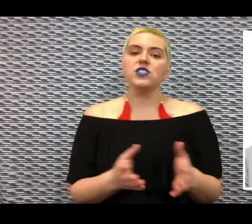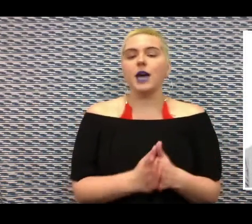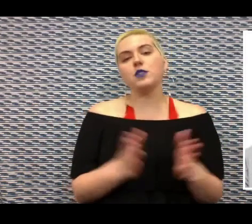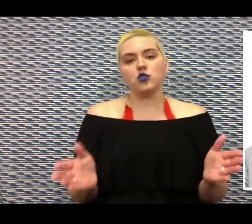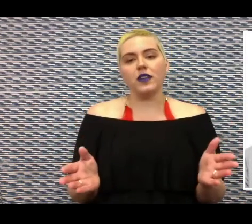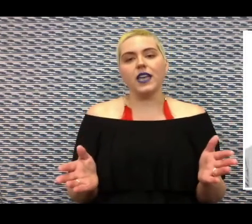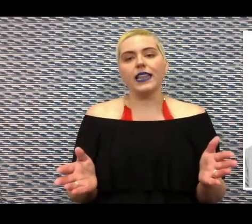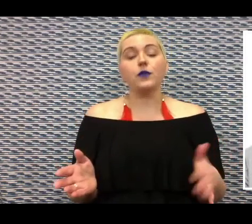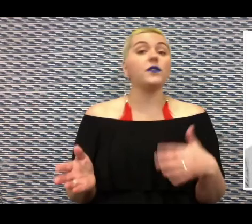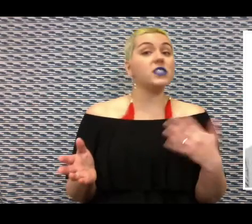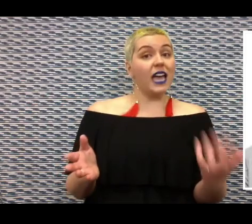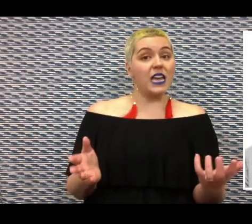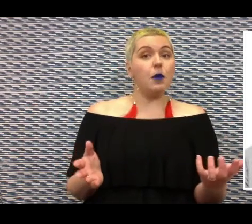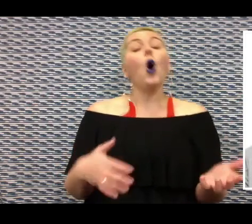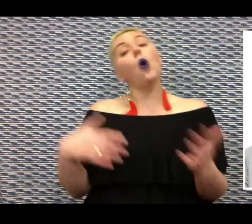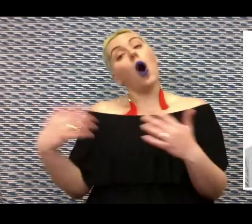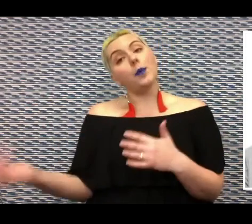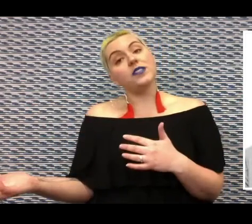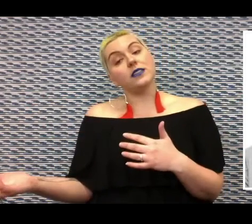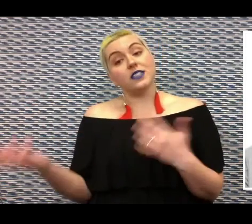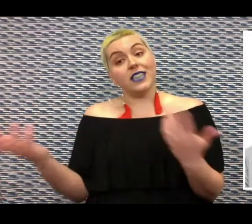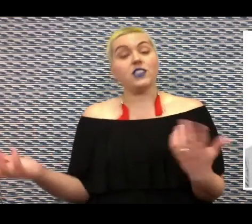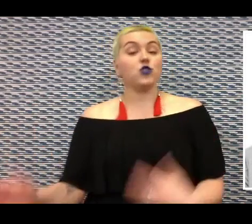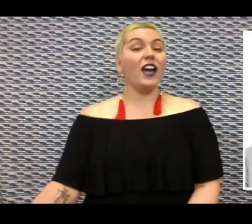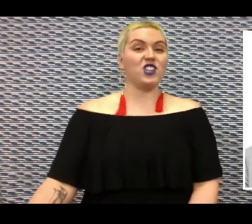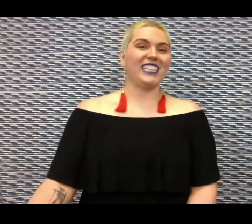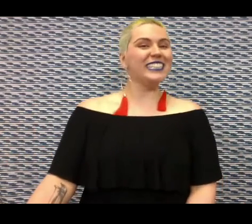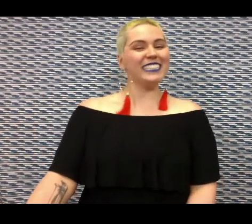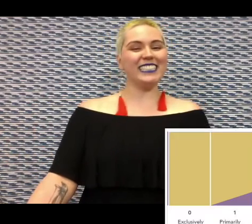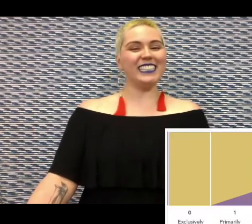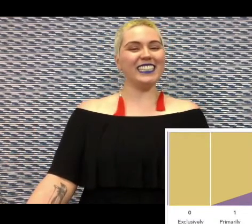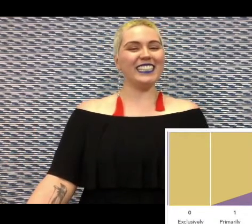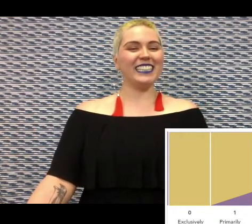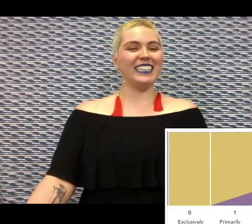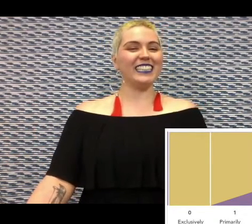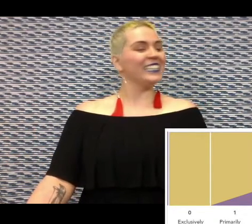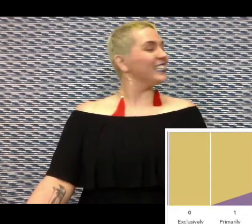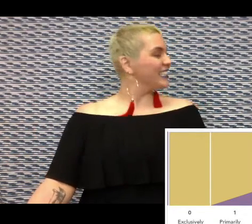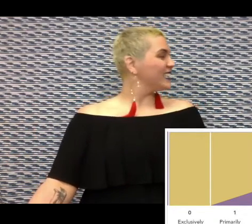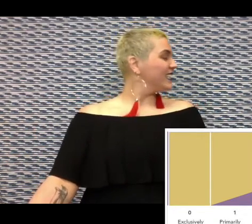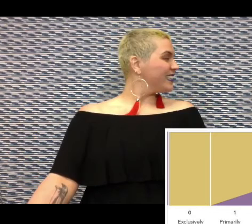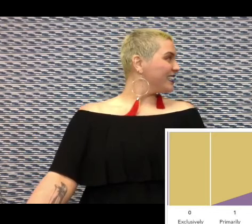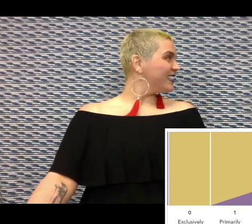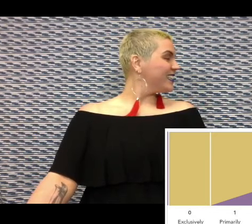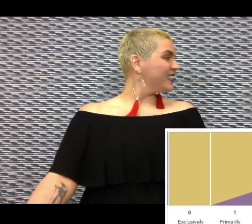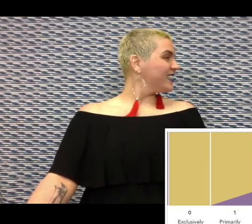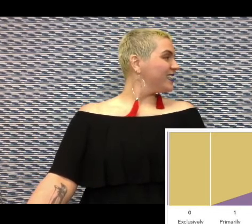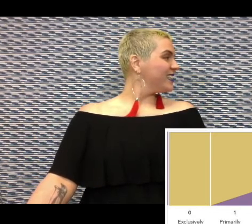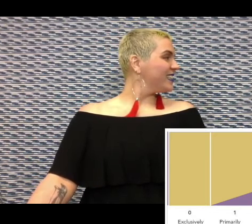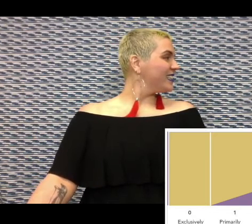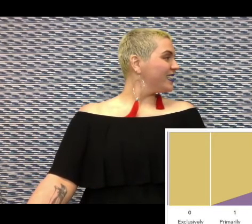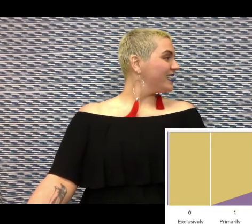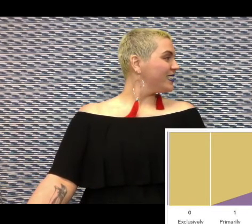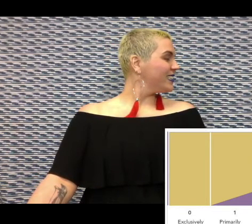use to demonstrate their level of same or opposite sex attraction. If we look at the scale you can see that it ranges from